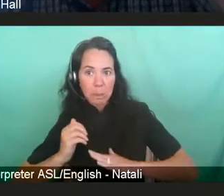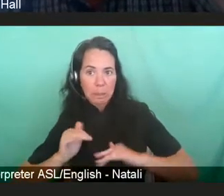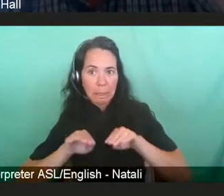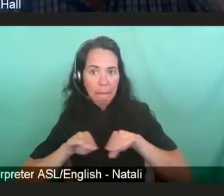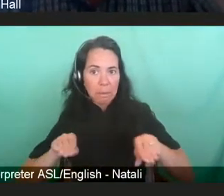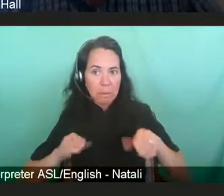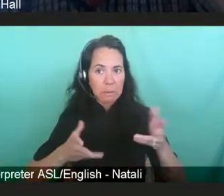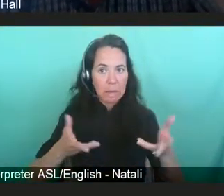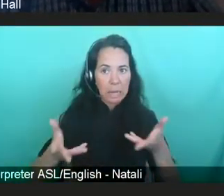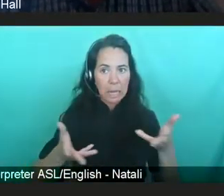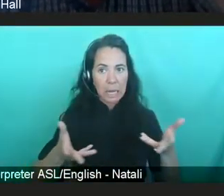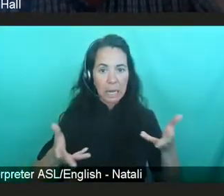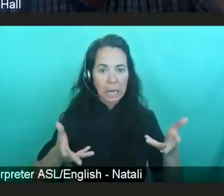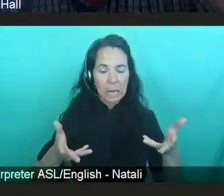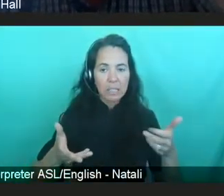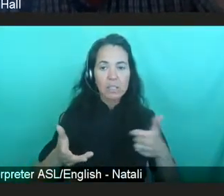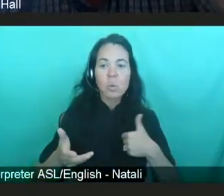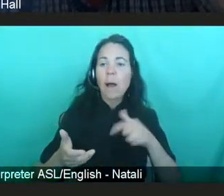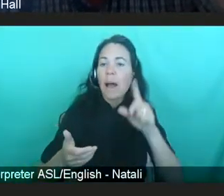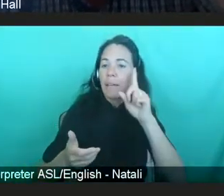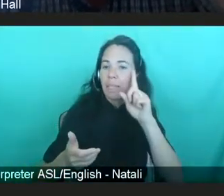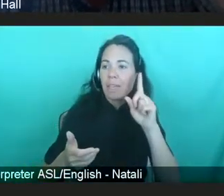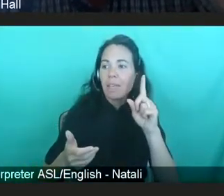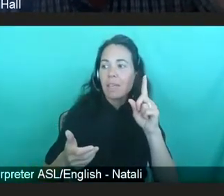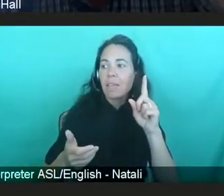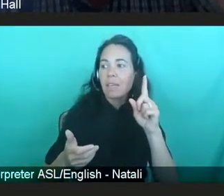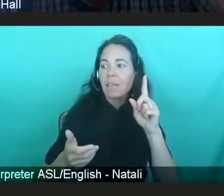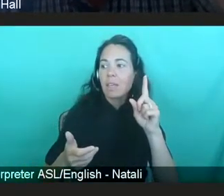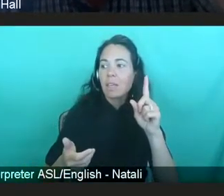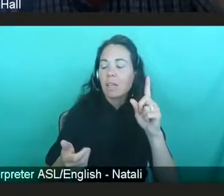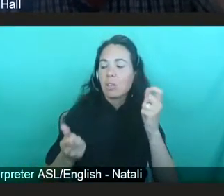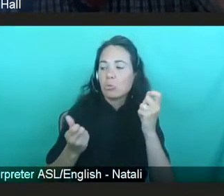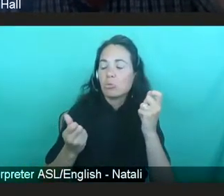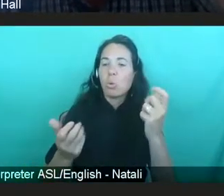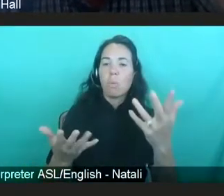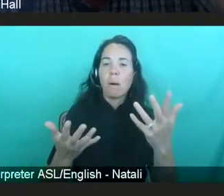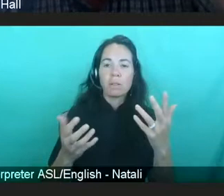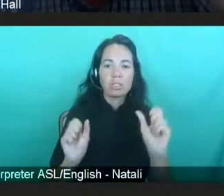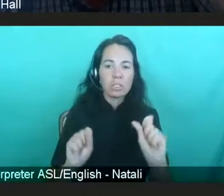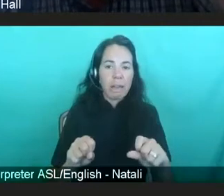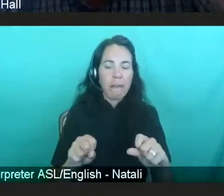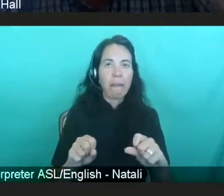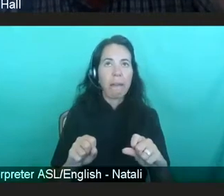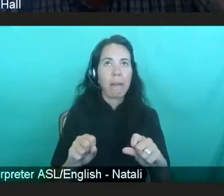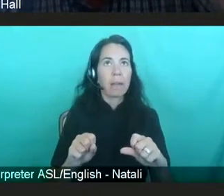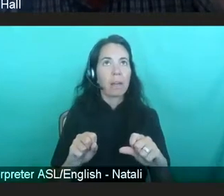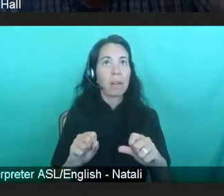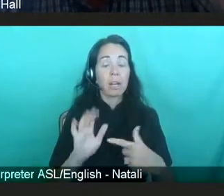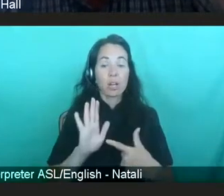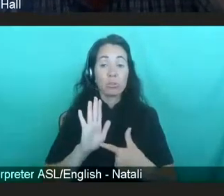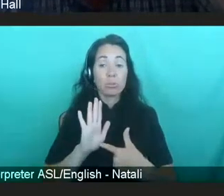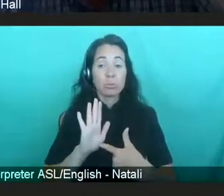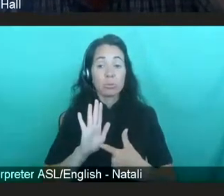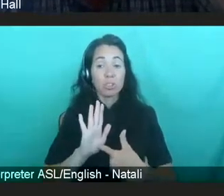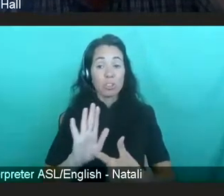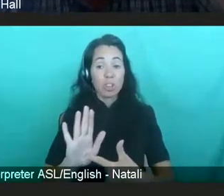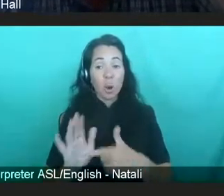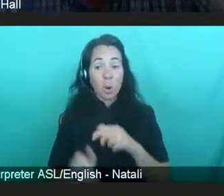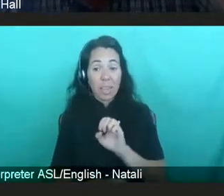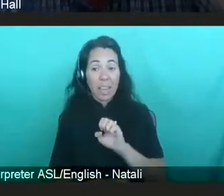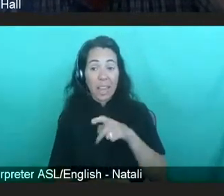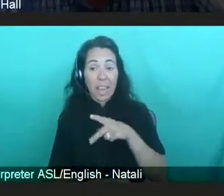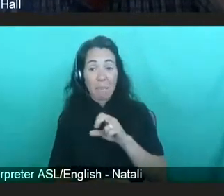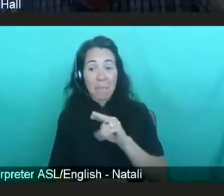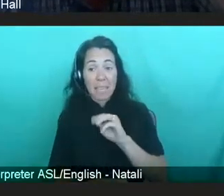And I think that so much reflects the epidemic in the beginning is that we